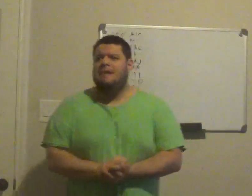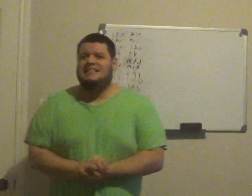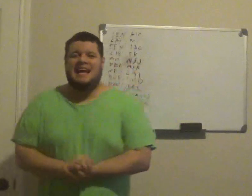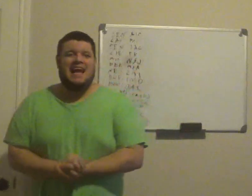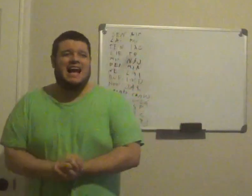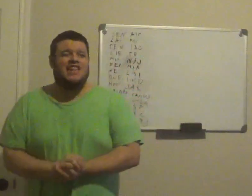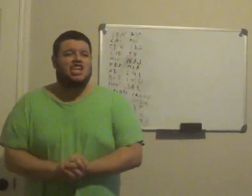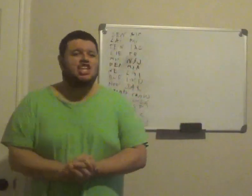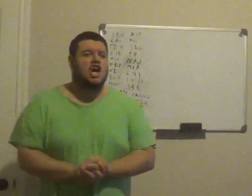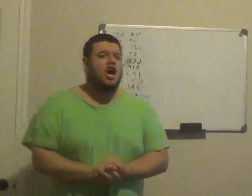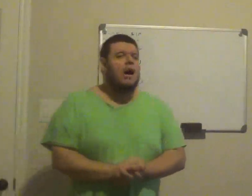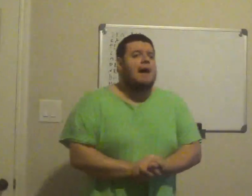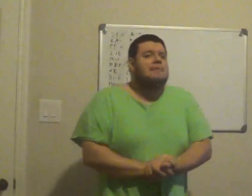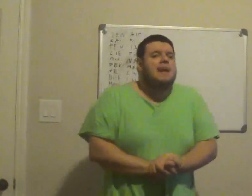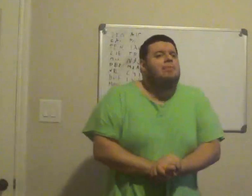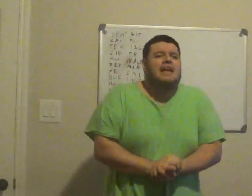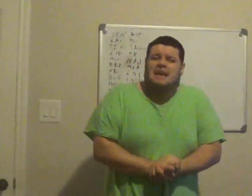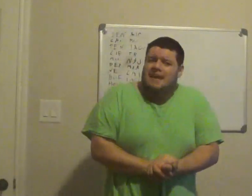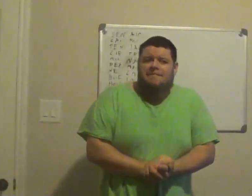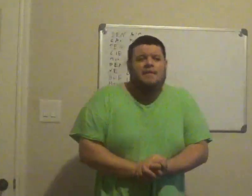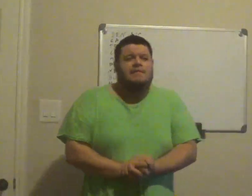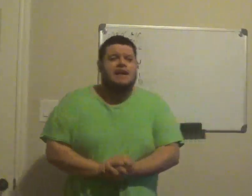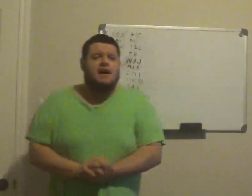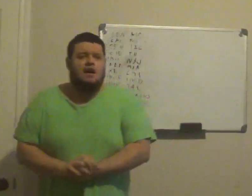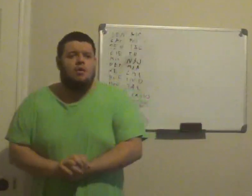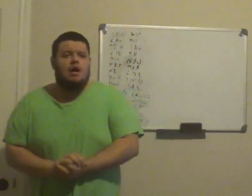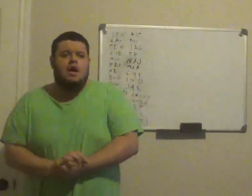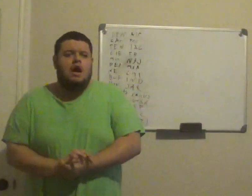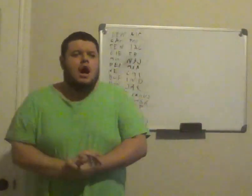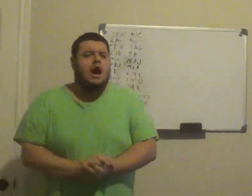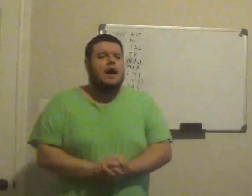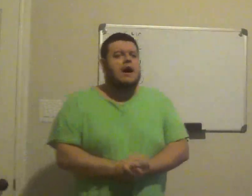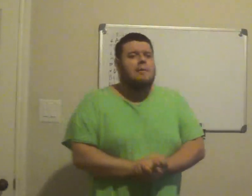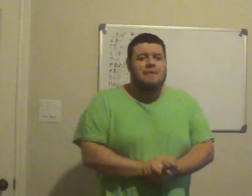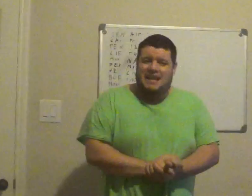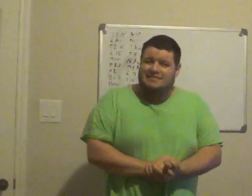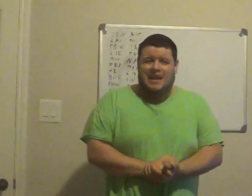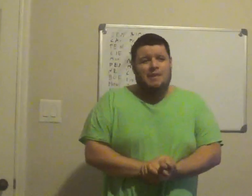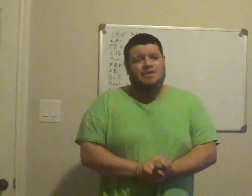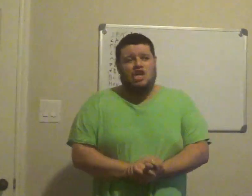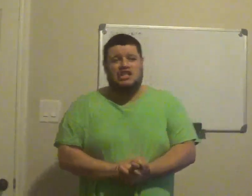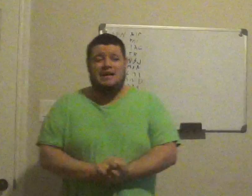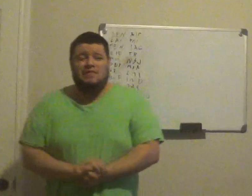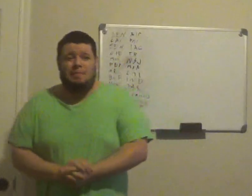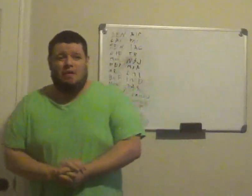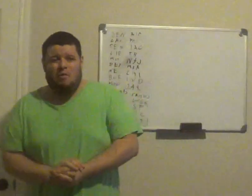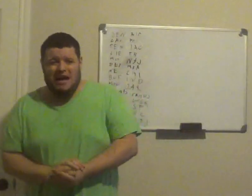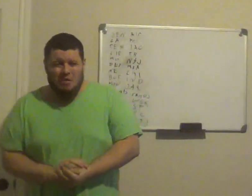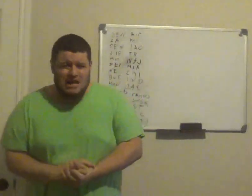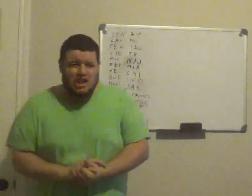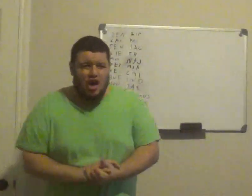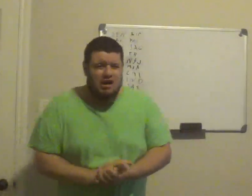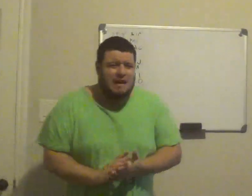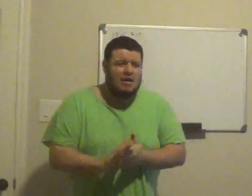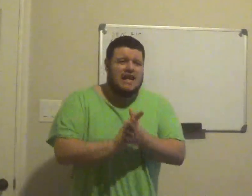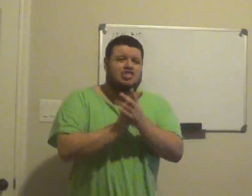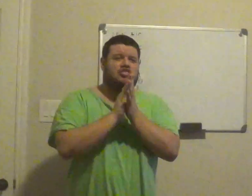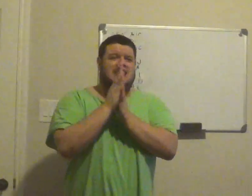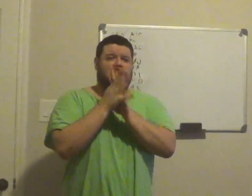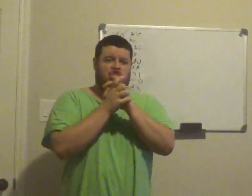but tonight on the show, I'm going to bring an NFL video, but it's not going to be Thursday Night Football, what I want to talk about is Los Angeles